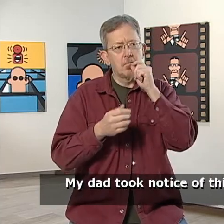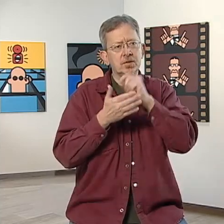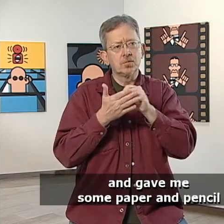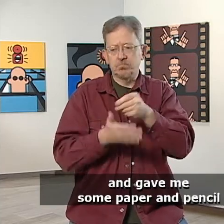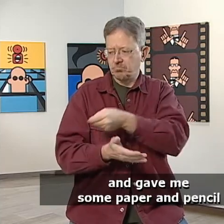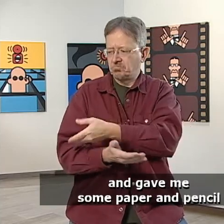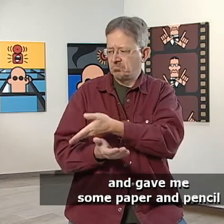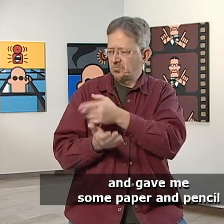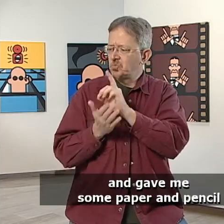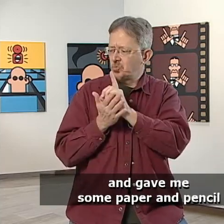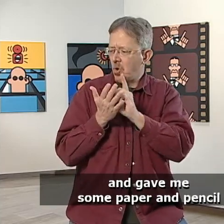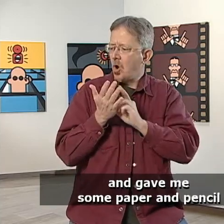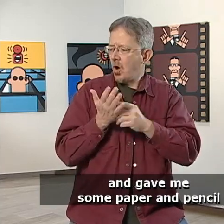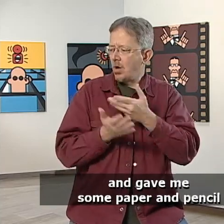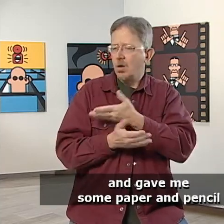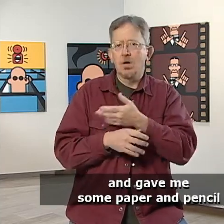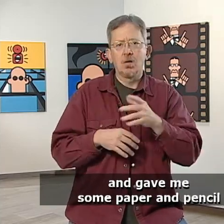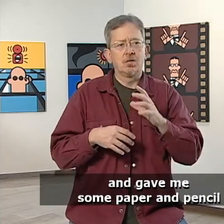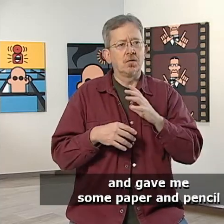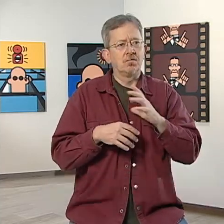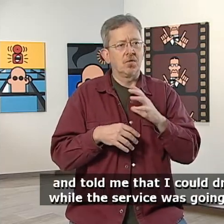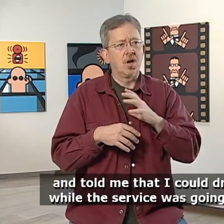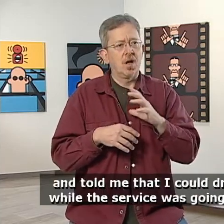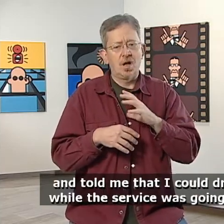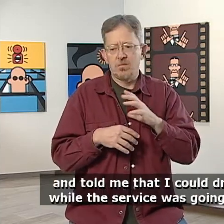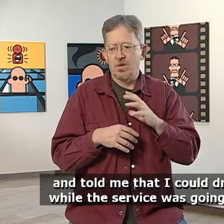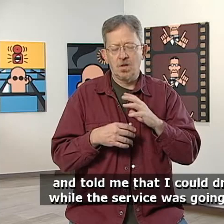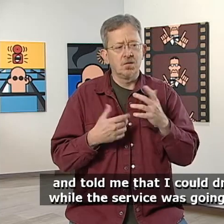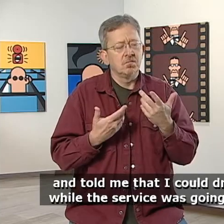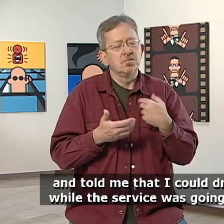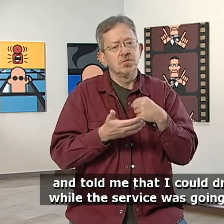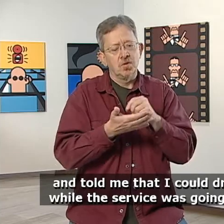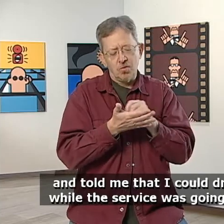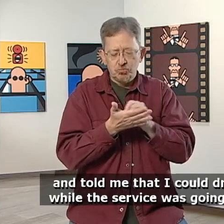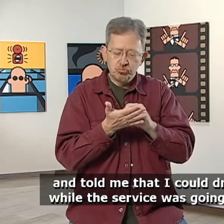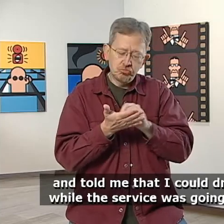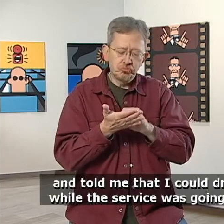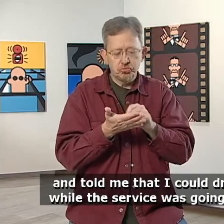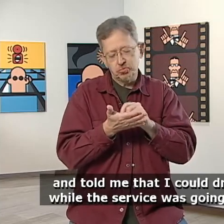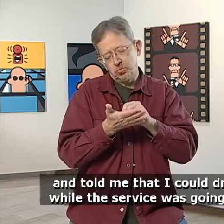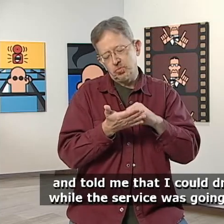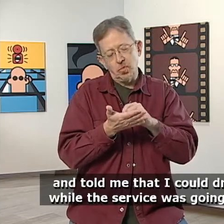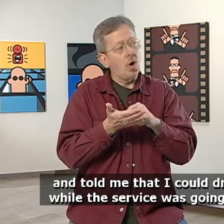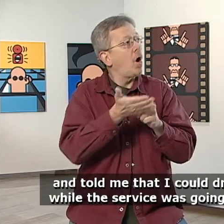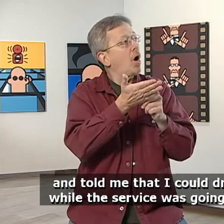this and gave me some paper and pencil and told me that I could draw while the service was going on.